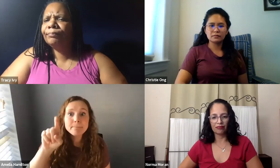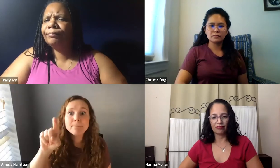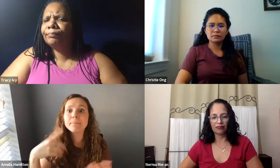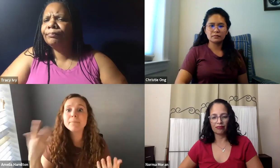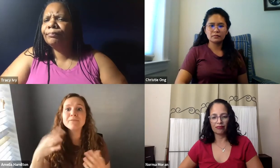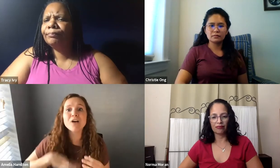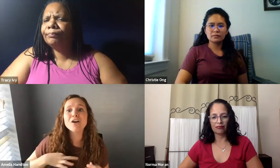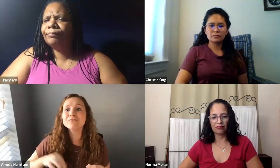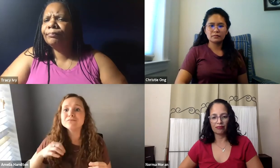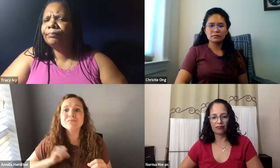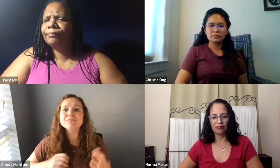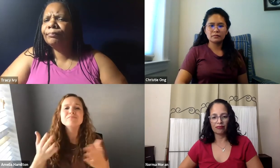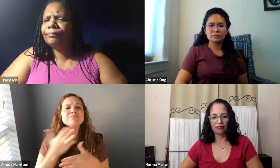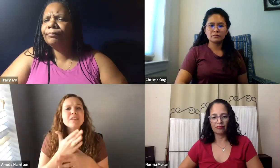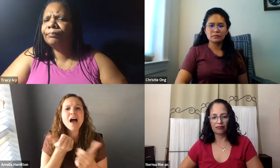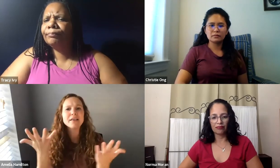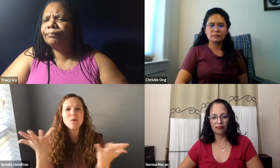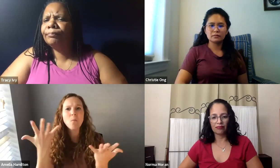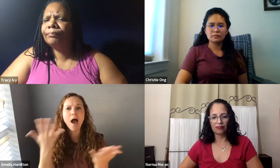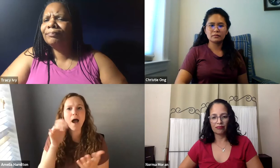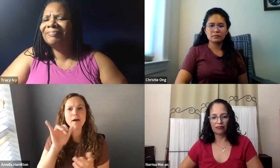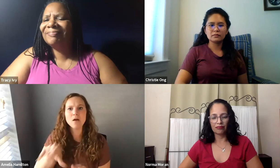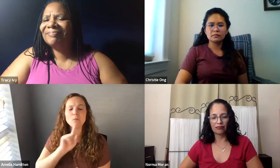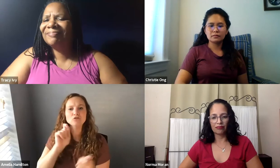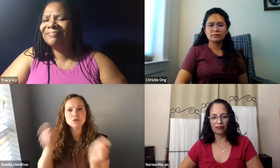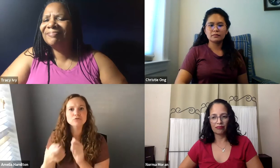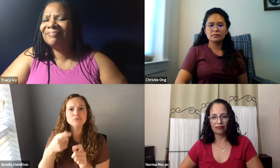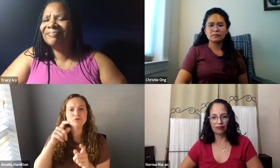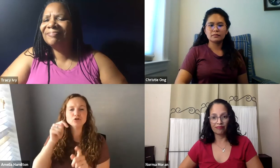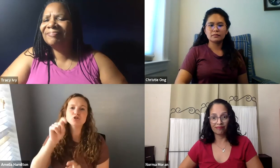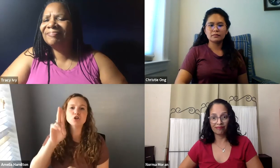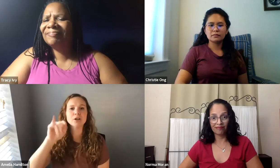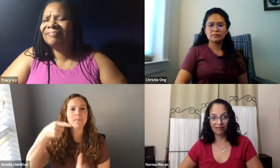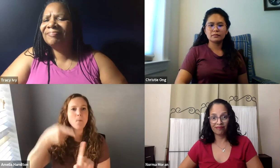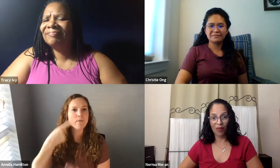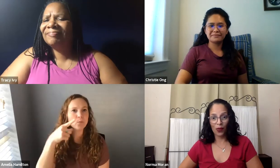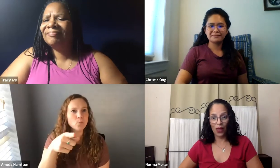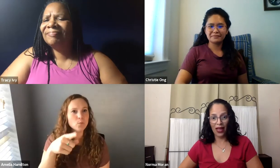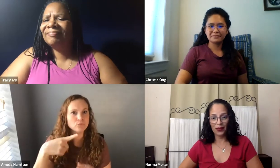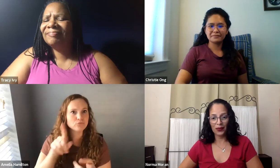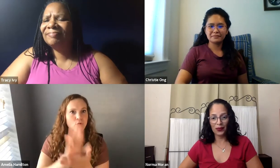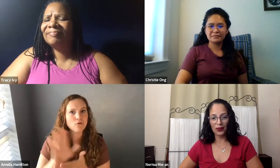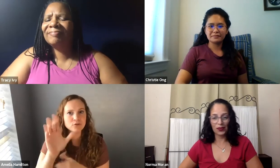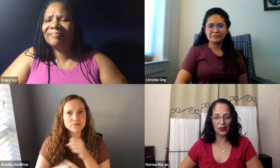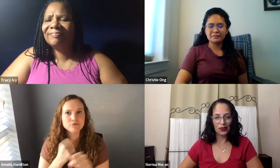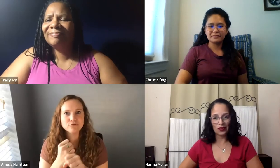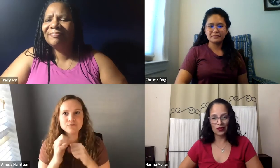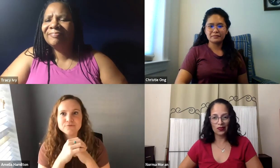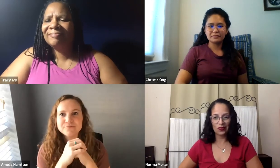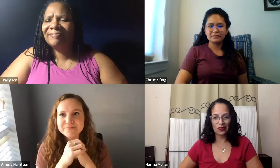helped develop your identity, maybe a fraternity or a sorority? So what was that turning point for you as a college